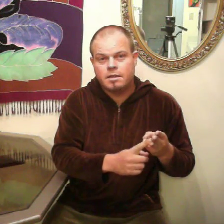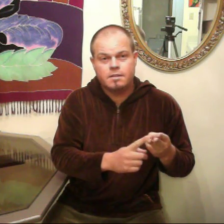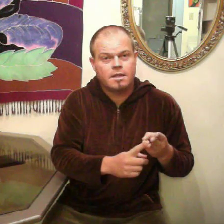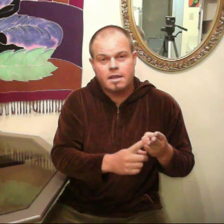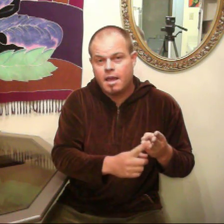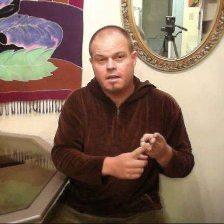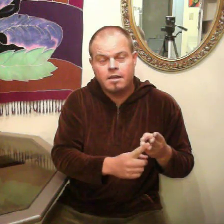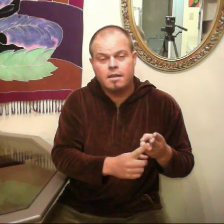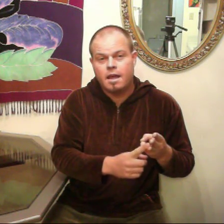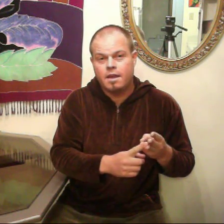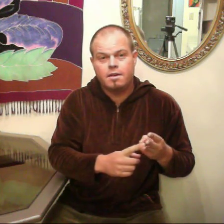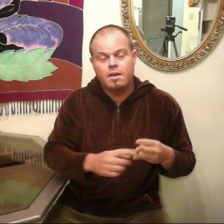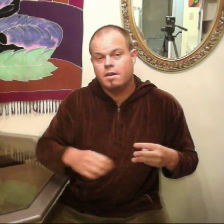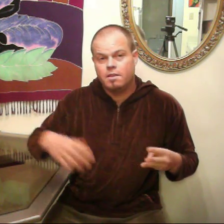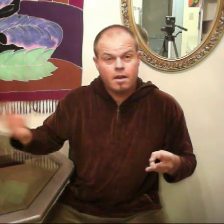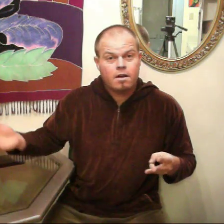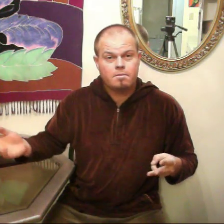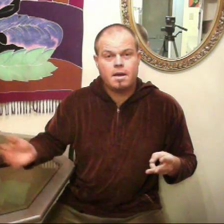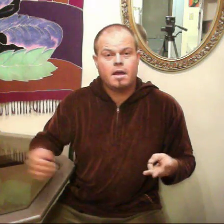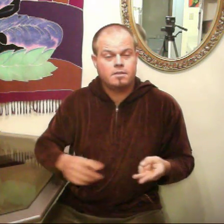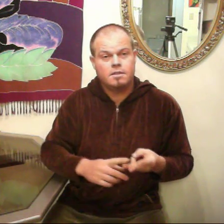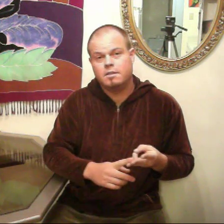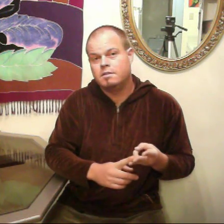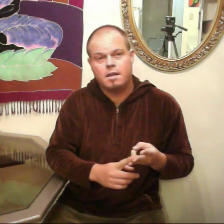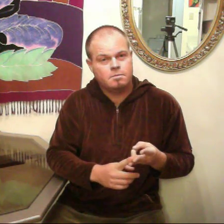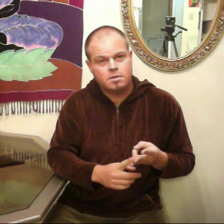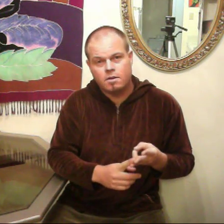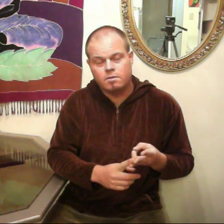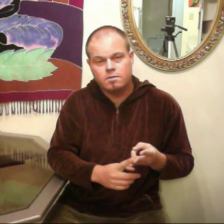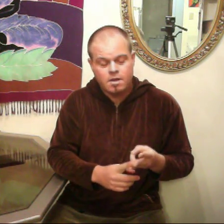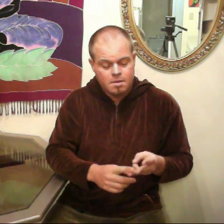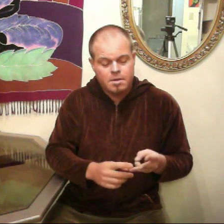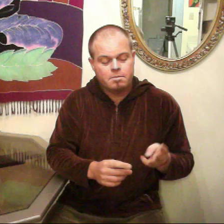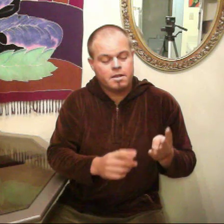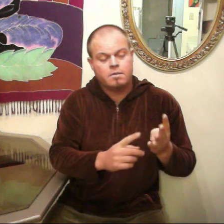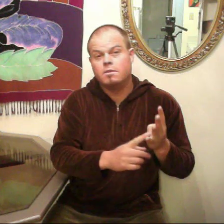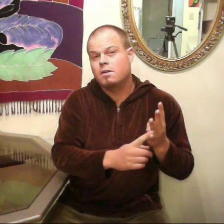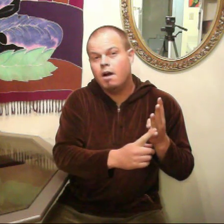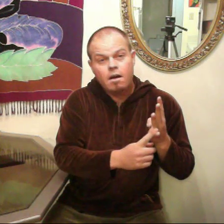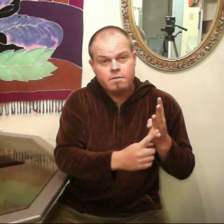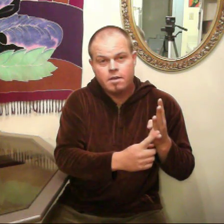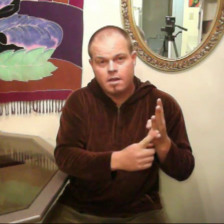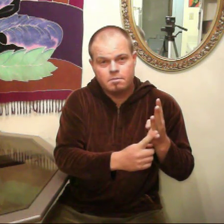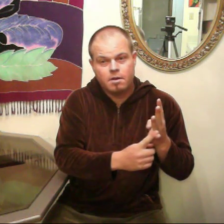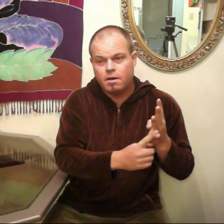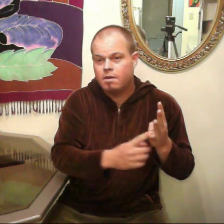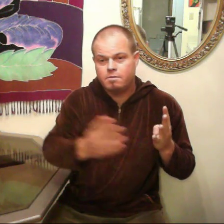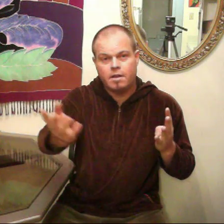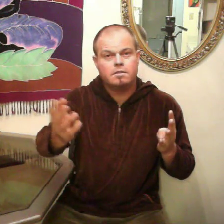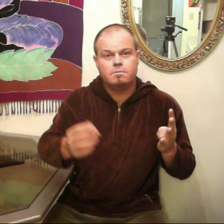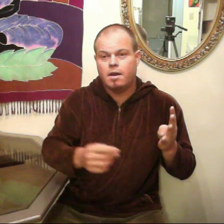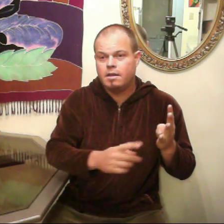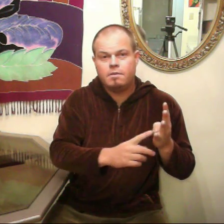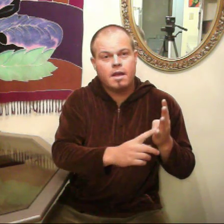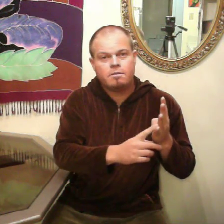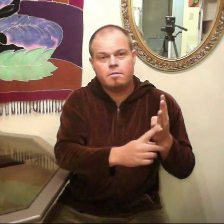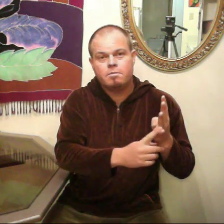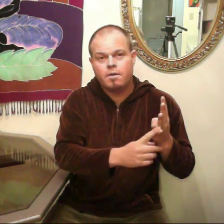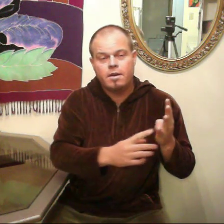because they can't eat, and they're passing these same stones. People that do the coffee enema, friends of mine even have reported